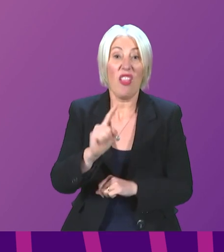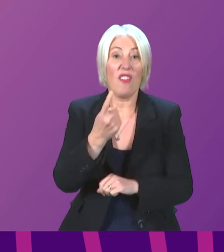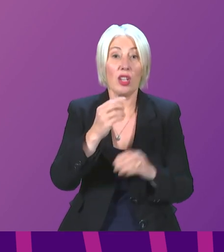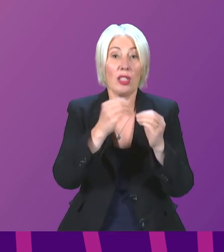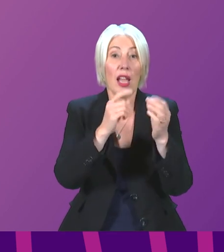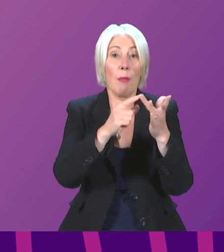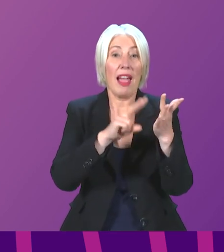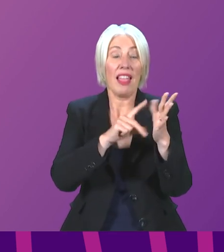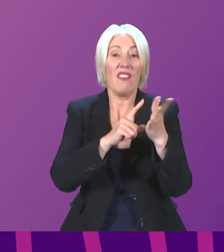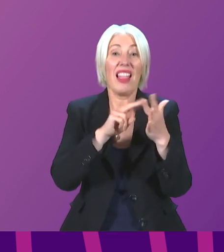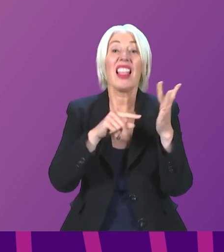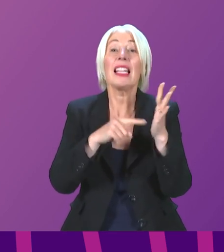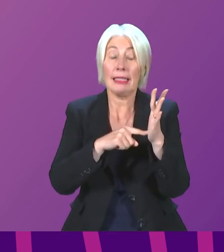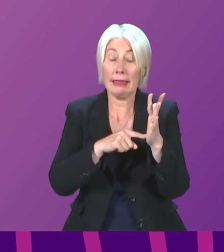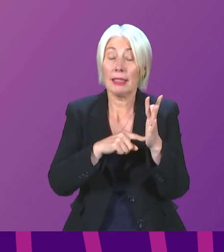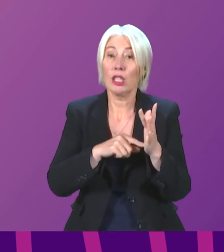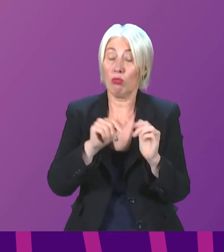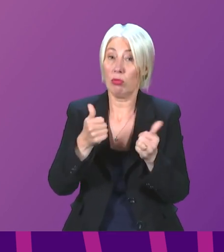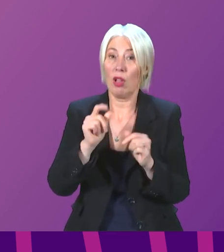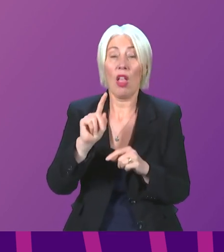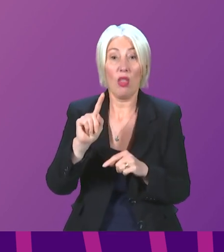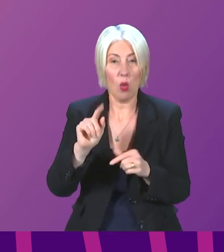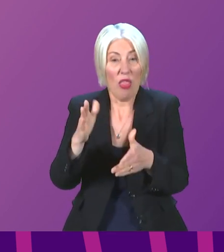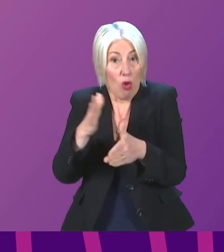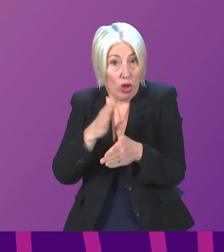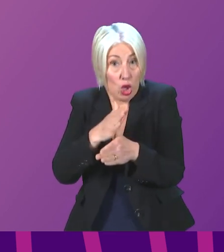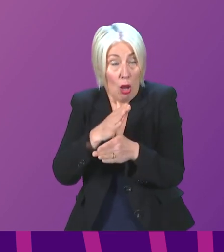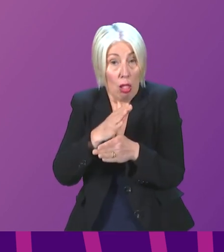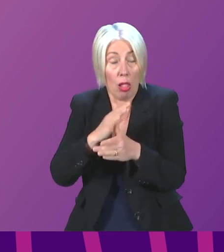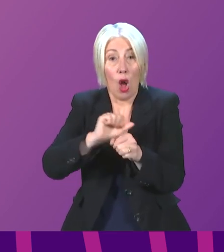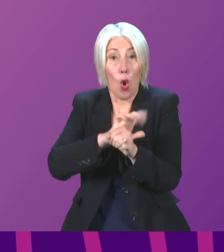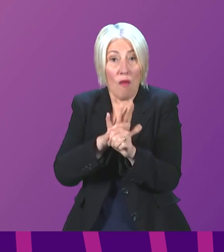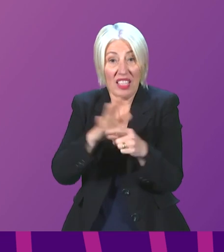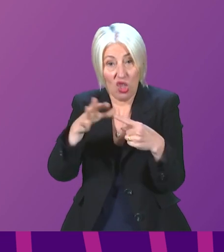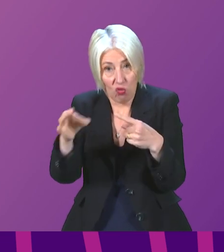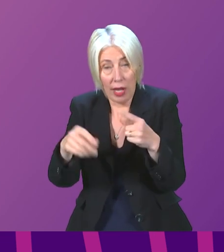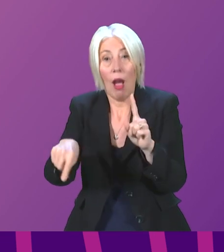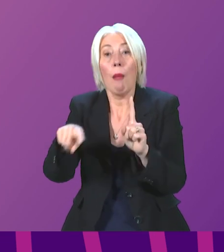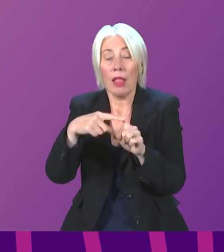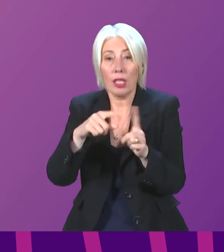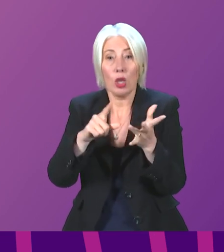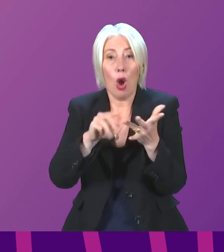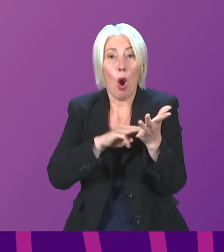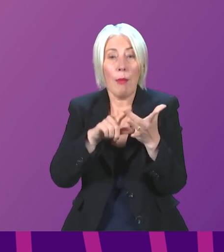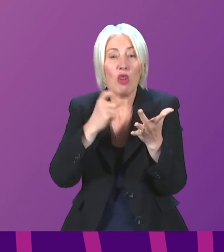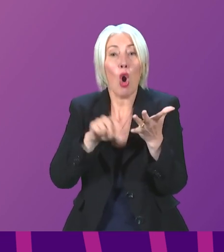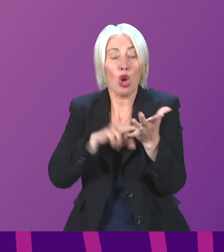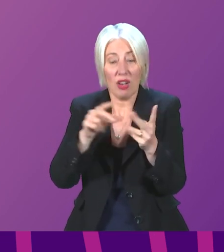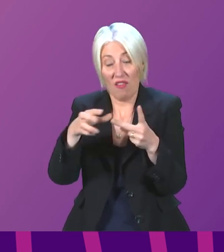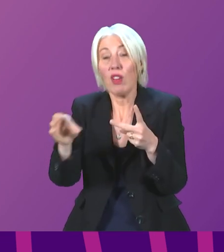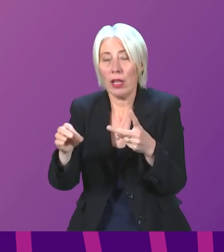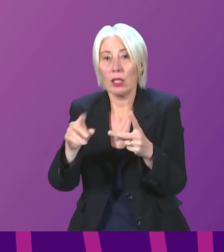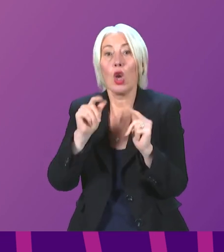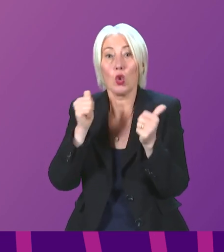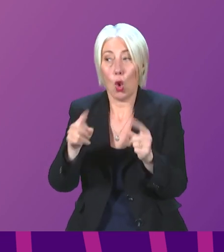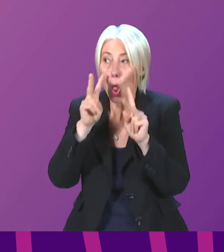vaccine targeting both the Omicron and original strain of COVID-19. As seen throughout the pandemic, working together